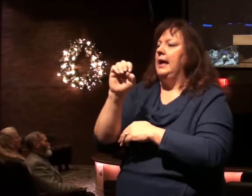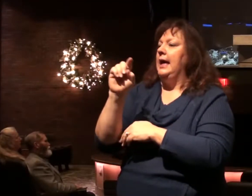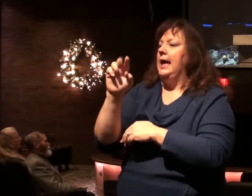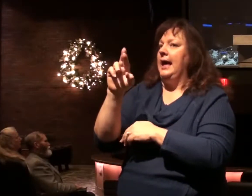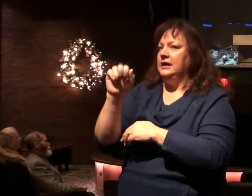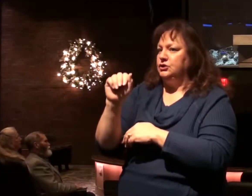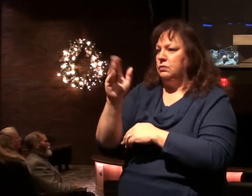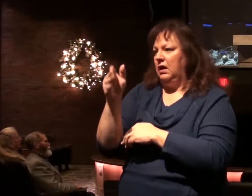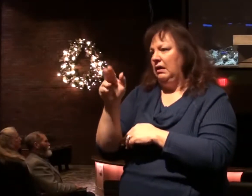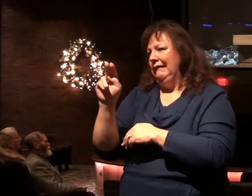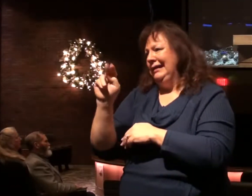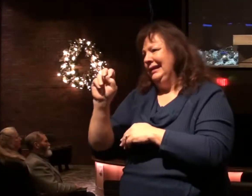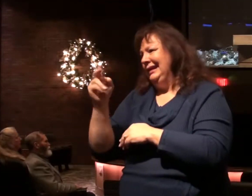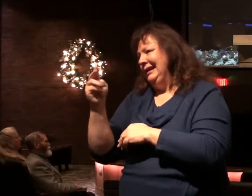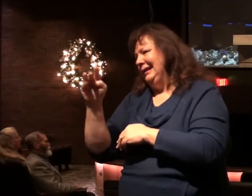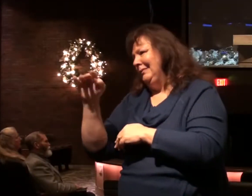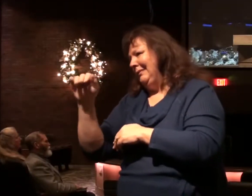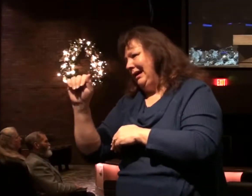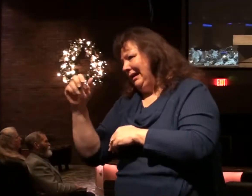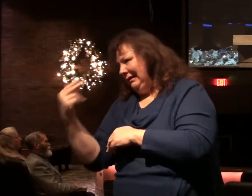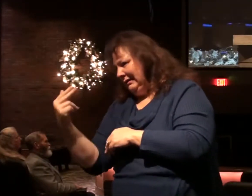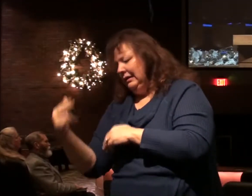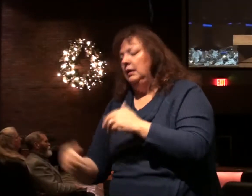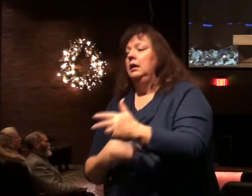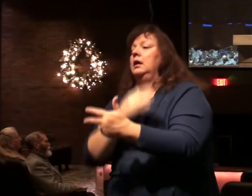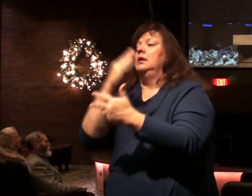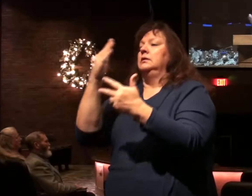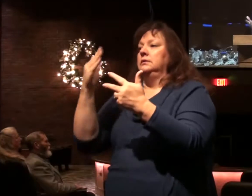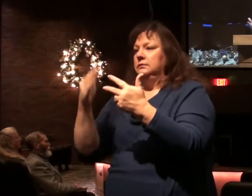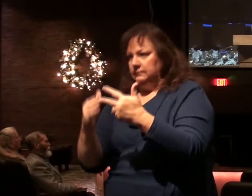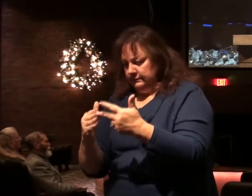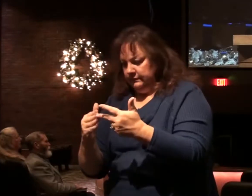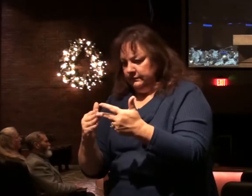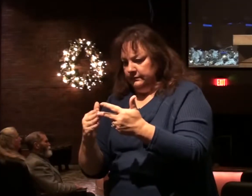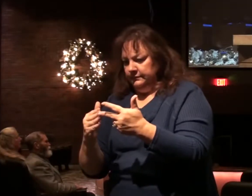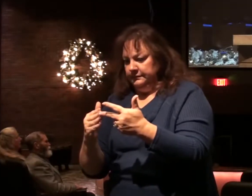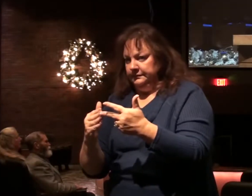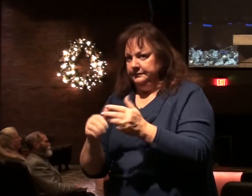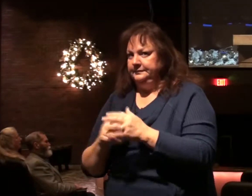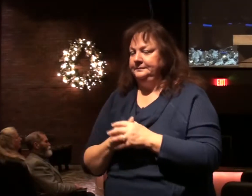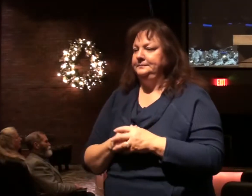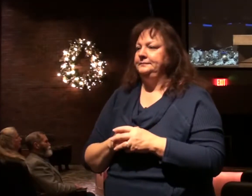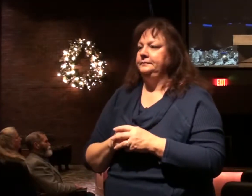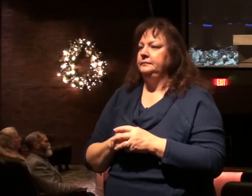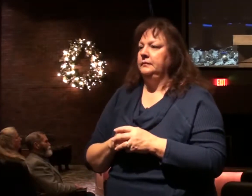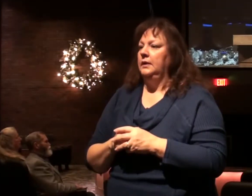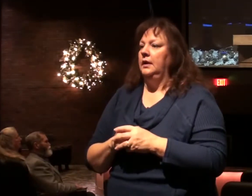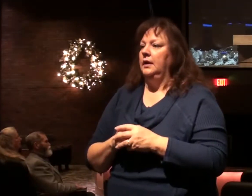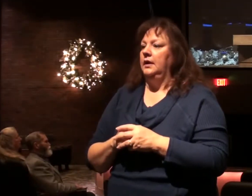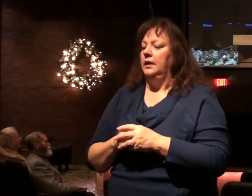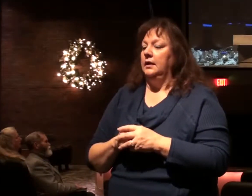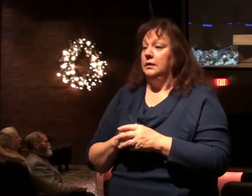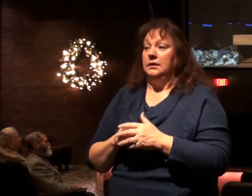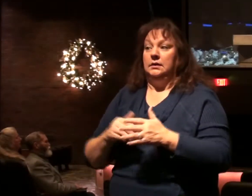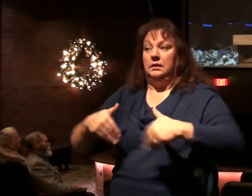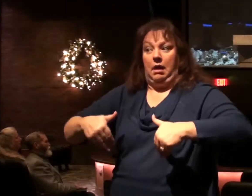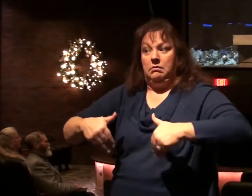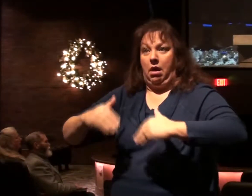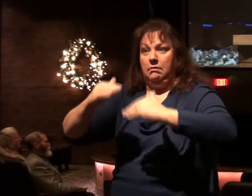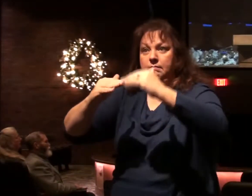and Nehemiah and so on, and then we have the third temple that is yet future,